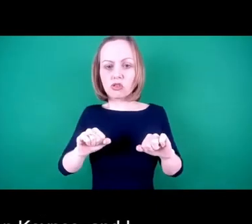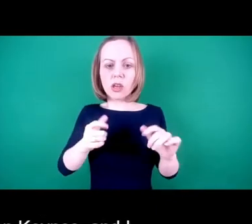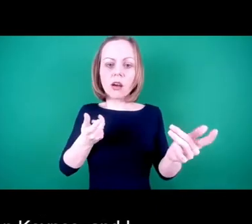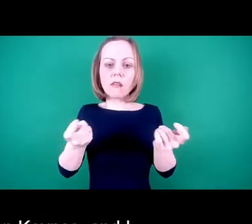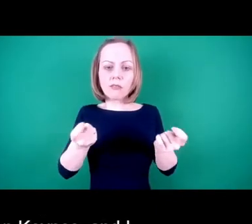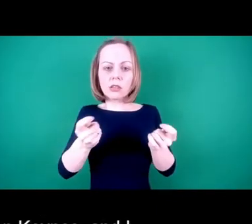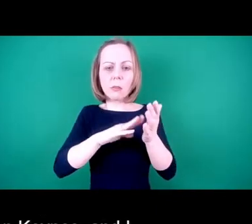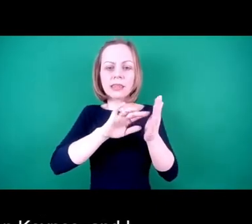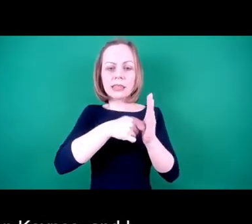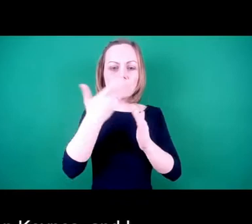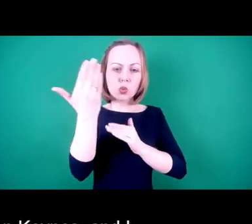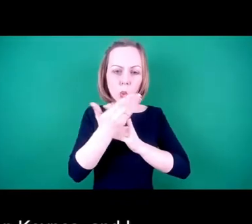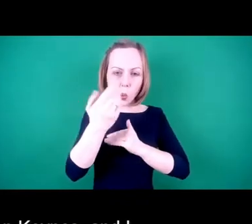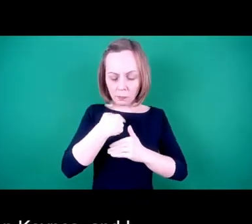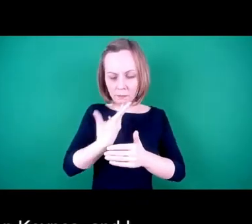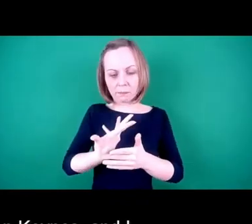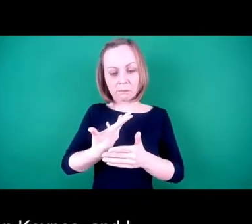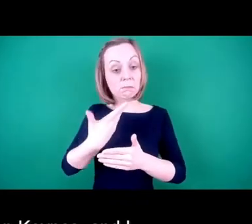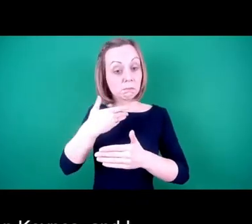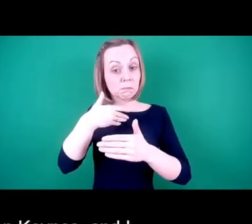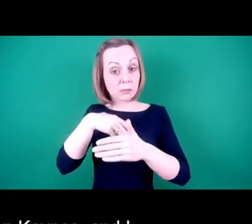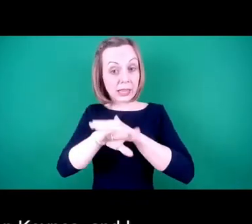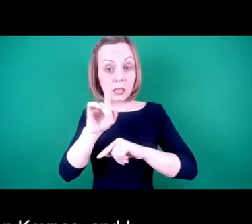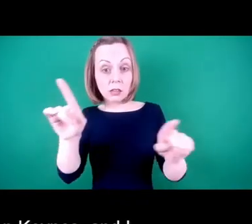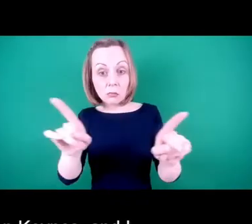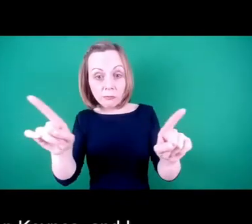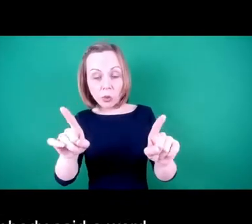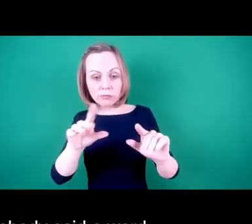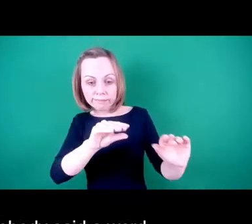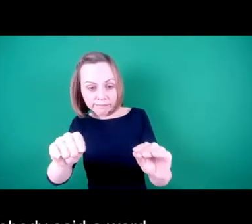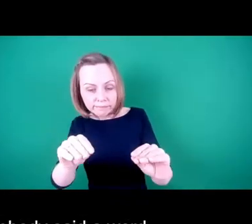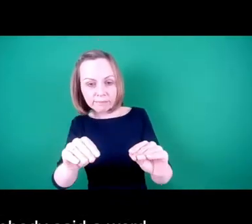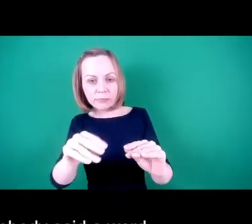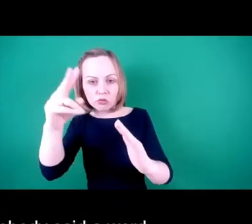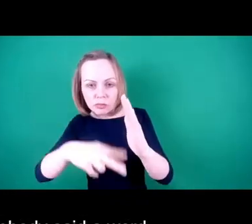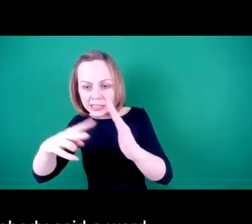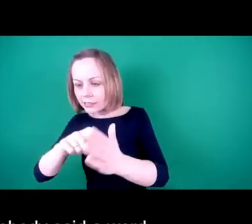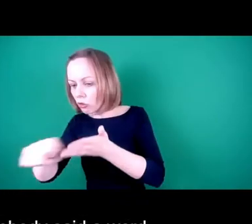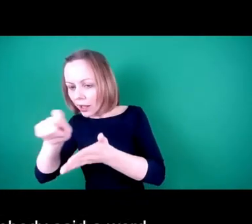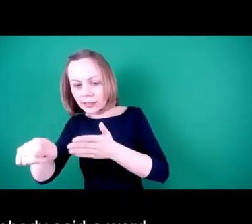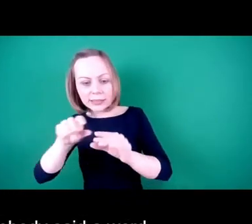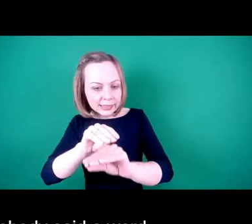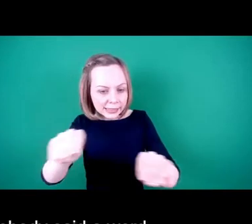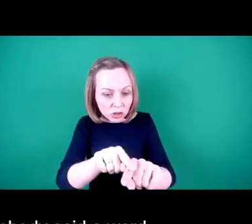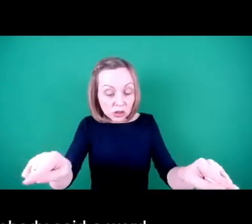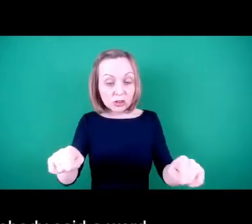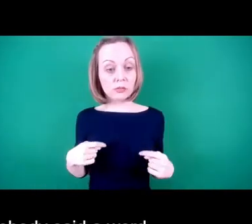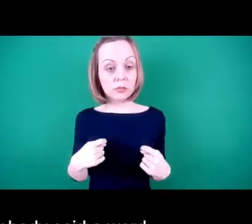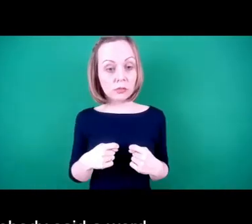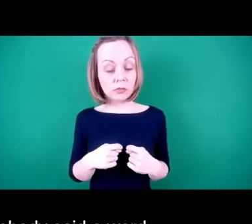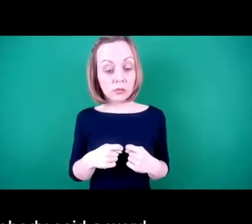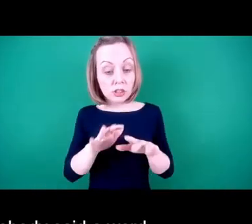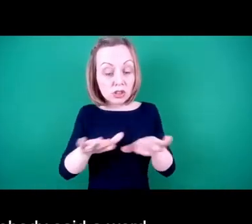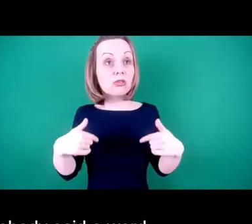school in Milton Keynes. And I went in to teach the children to read and write as you do. And nobody said a word about my